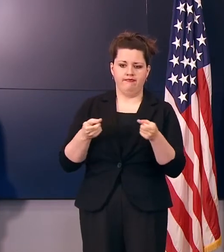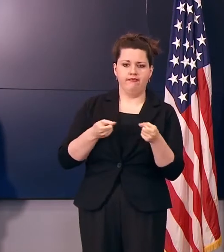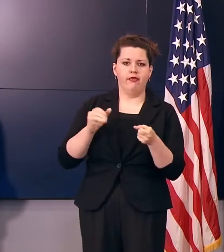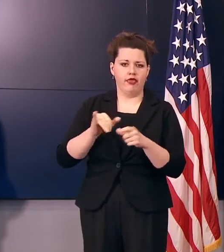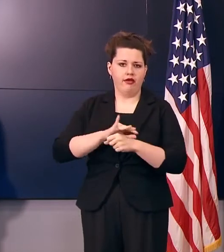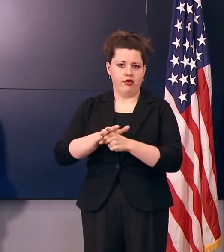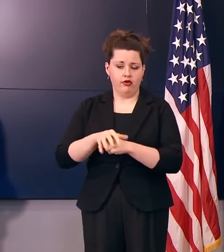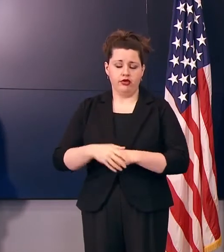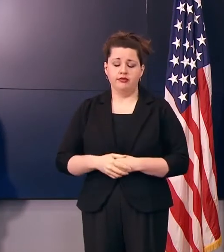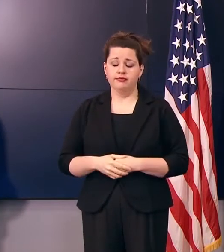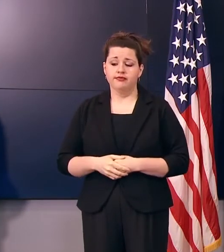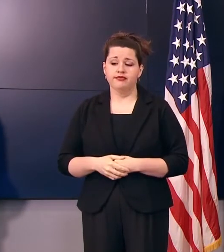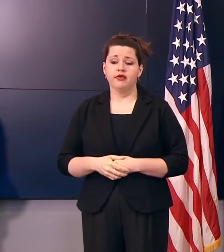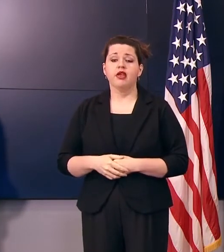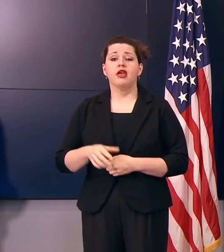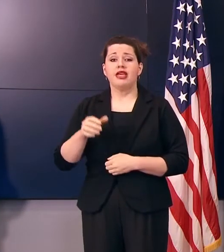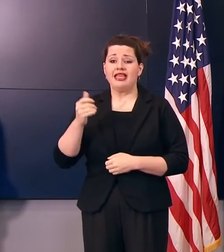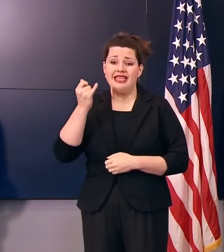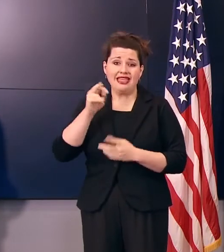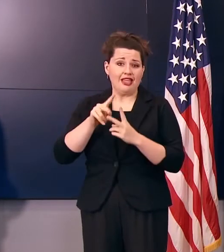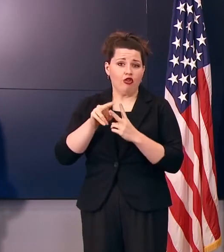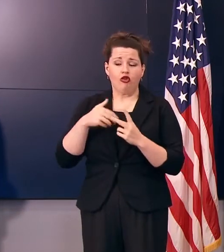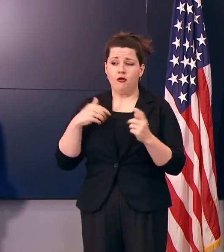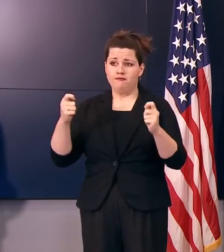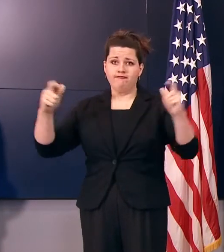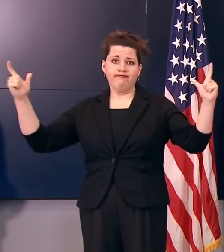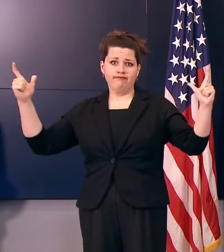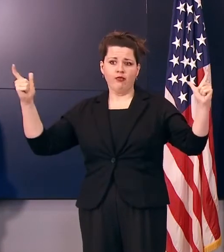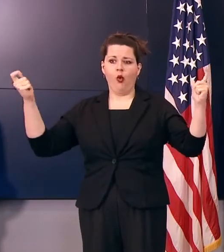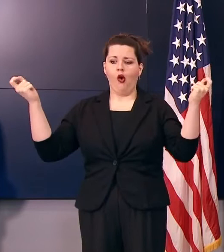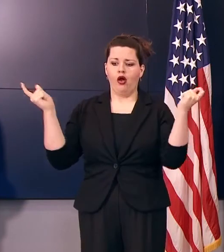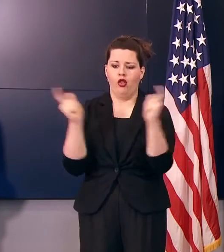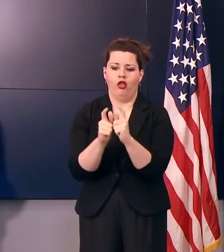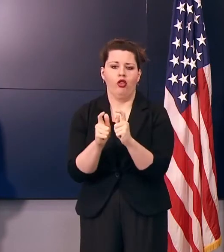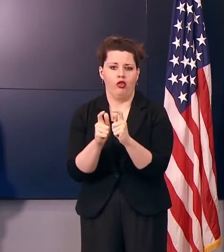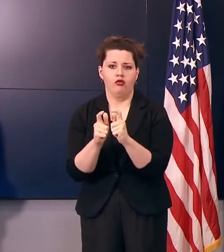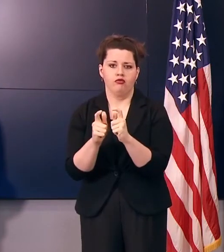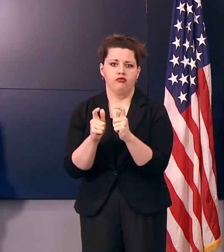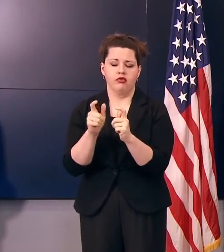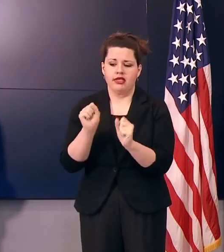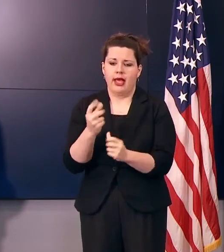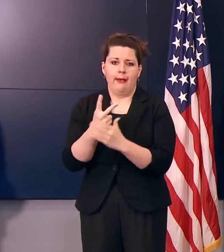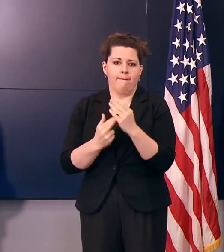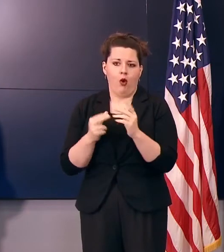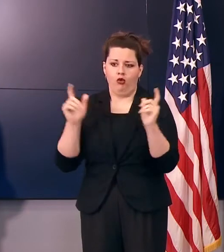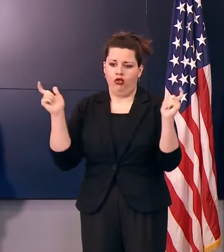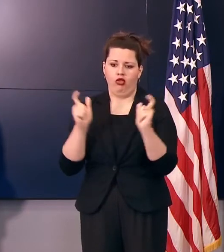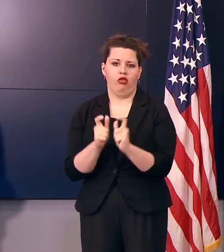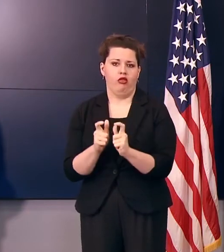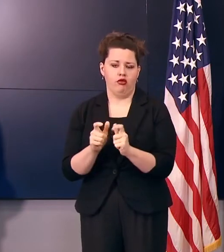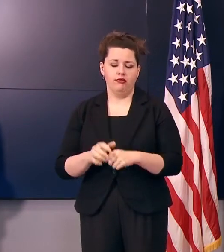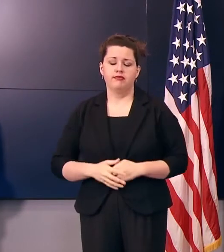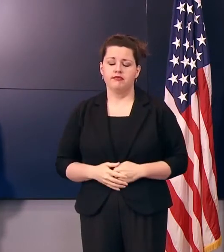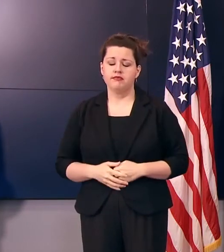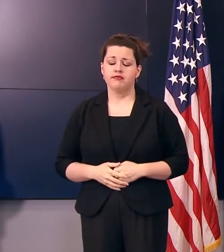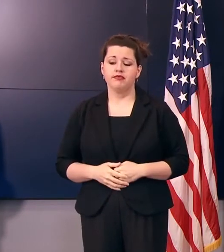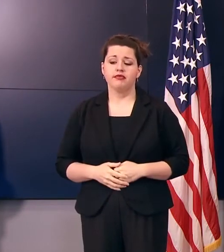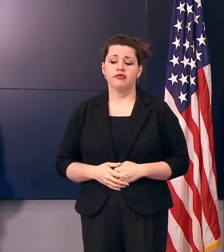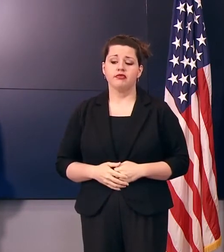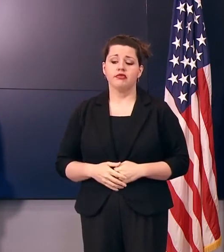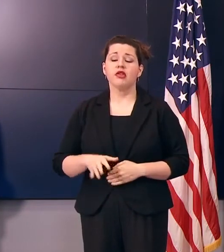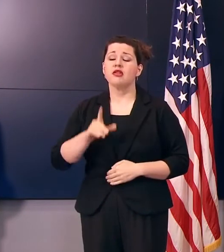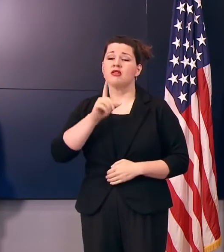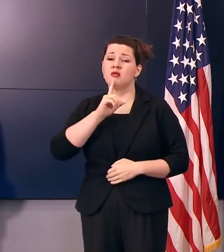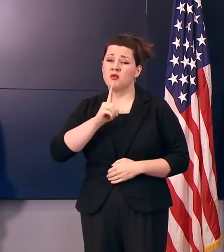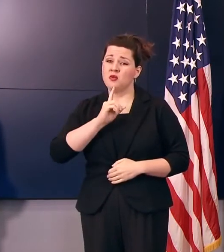whether at a macro level or down to a specific county, community, or zip code. The reality